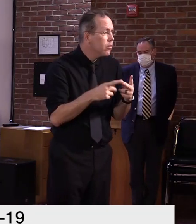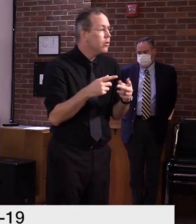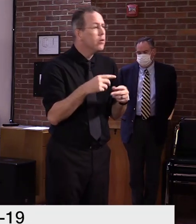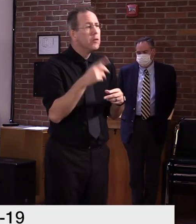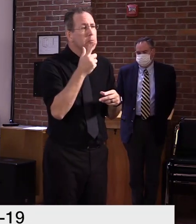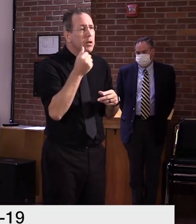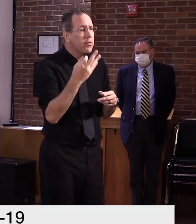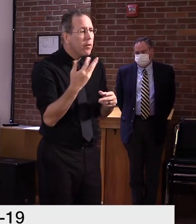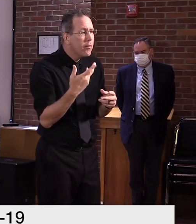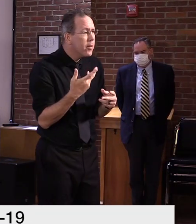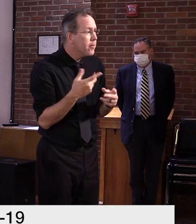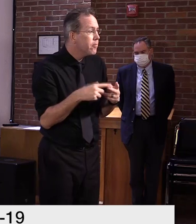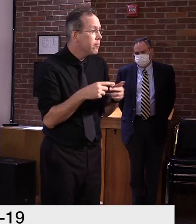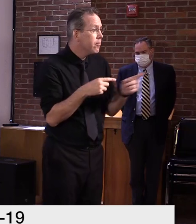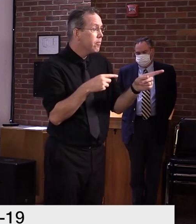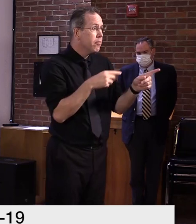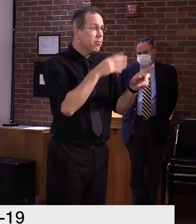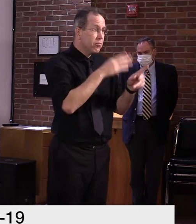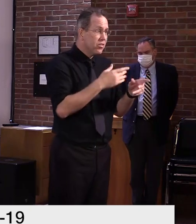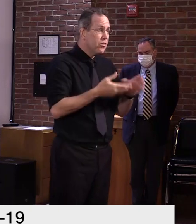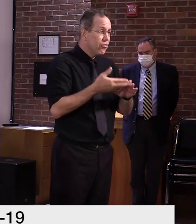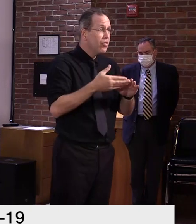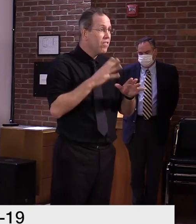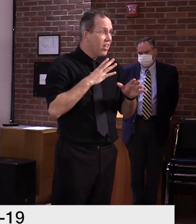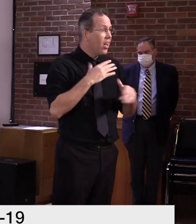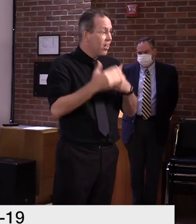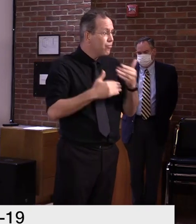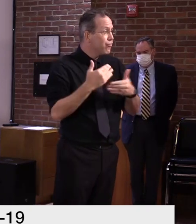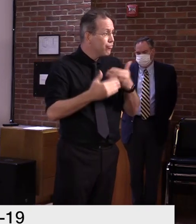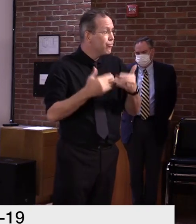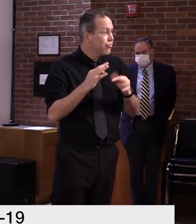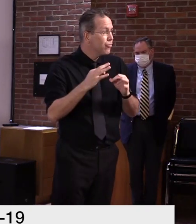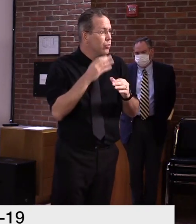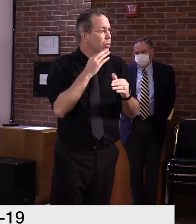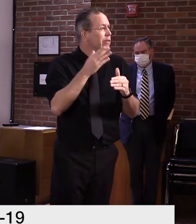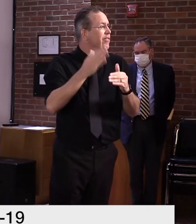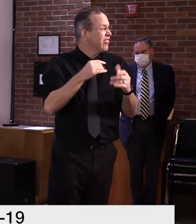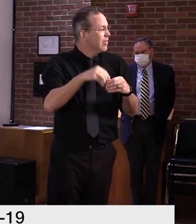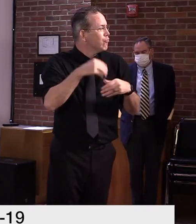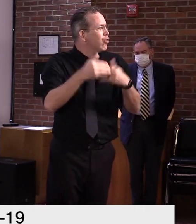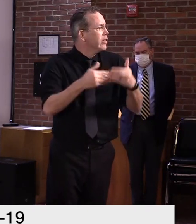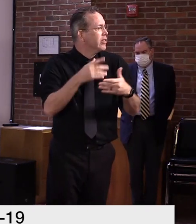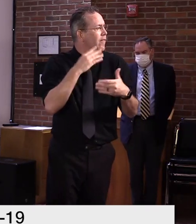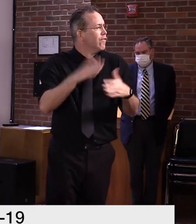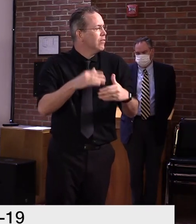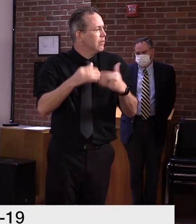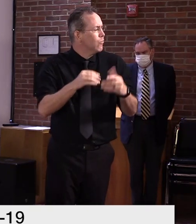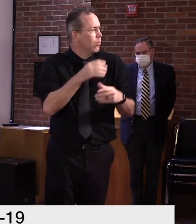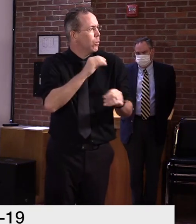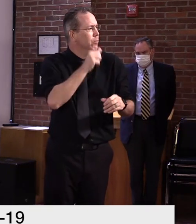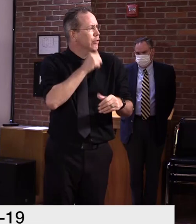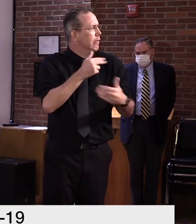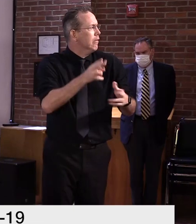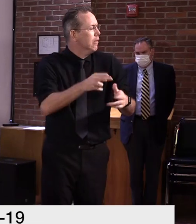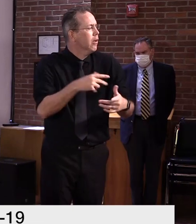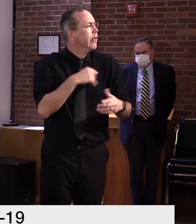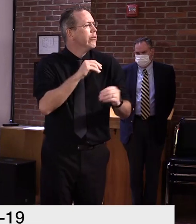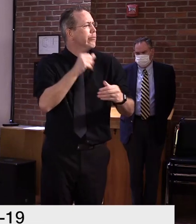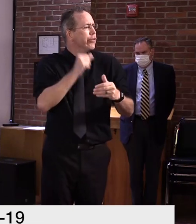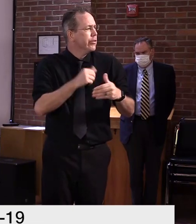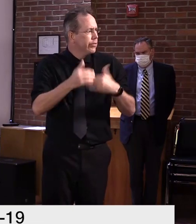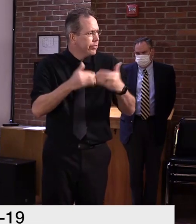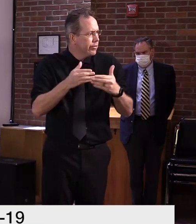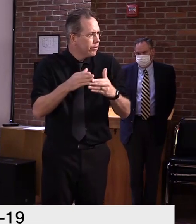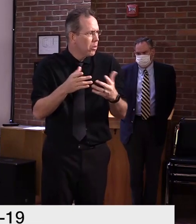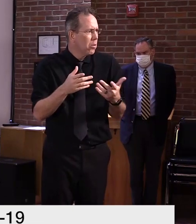prescribed process. Um, but in terms of us having, uh, large groups that just aren't being processed, um, that's not